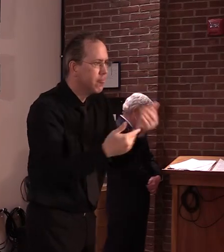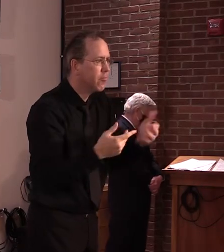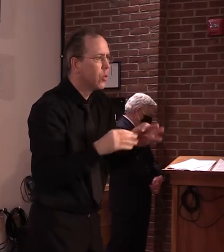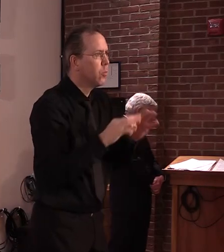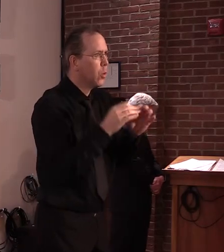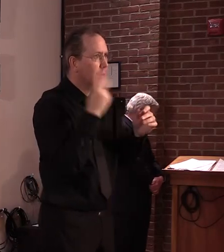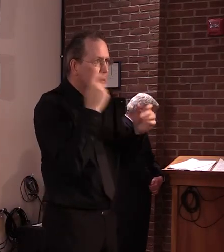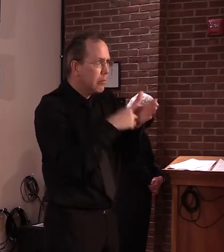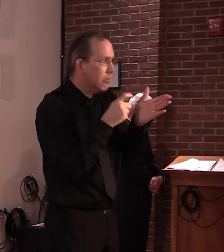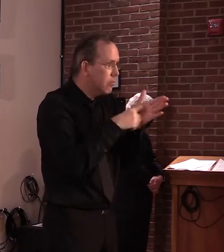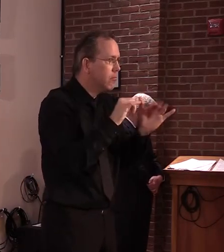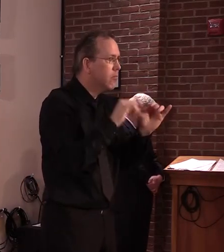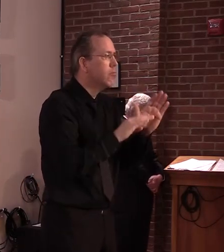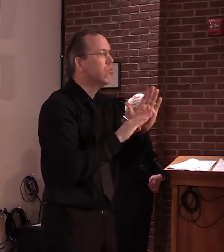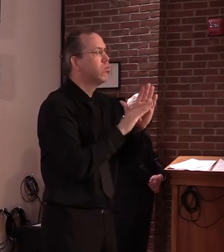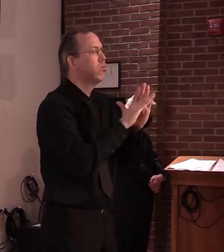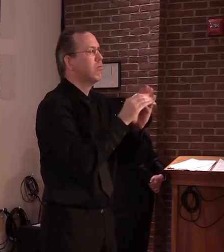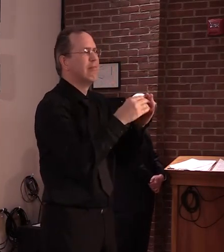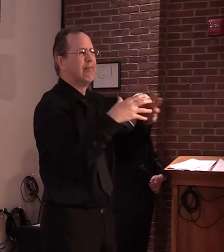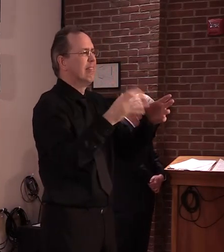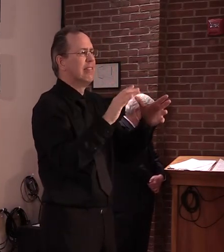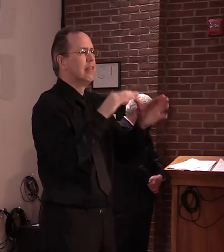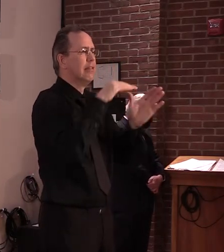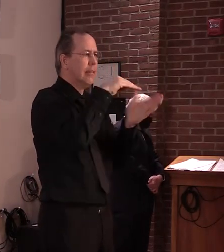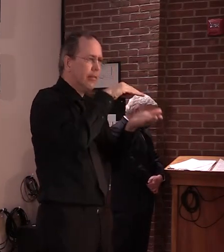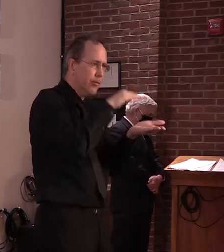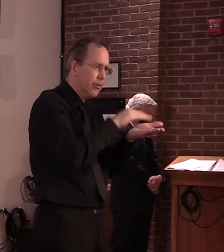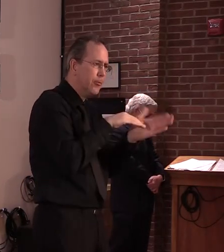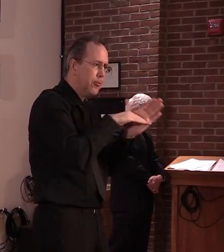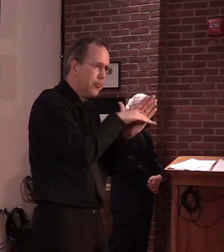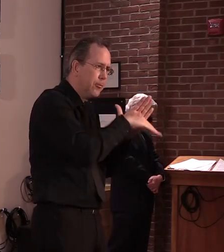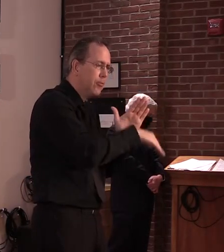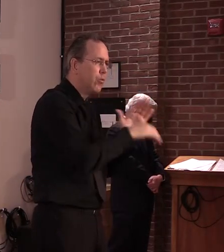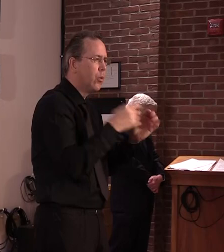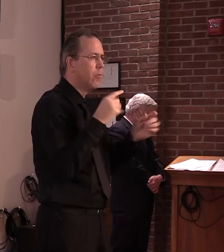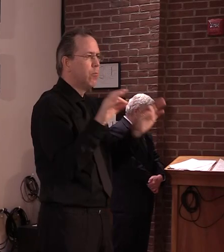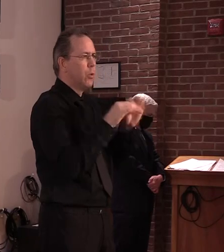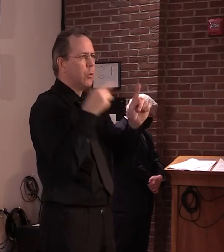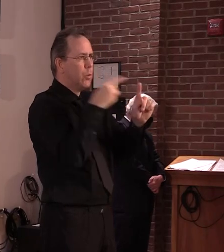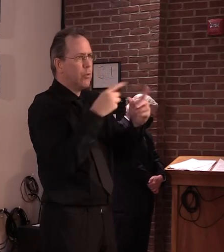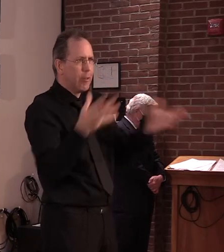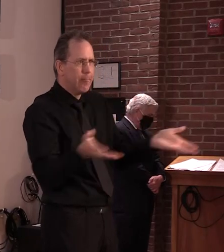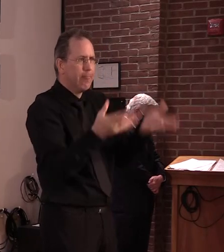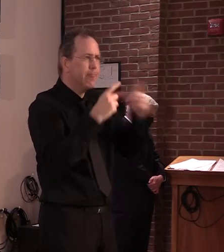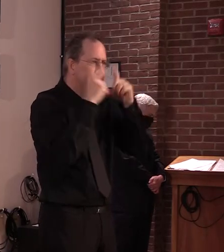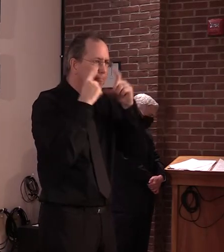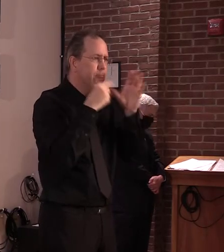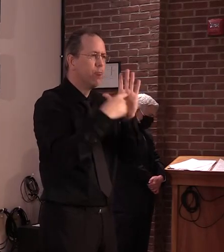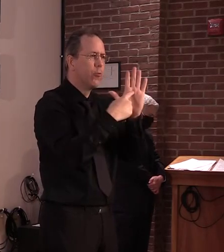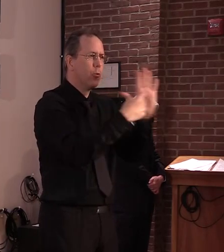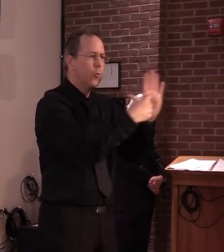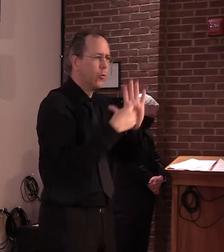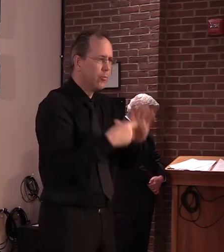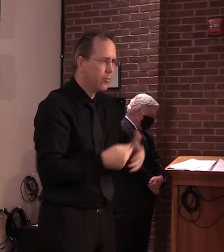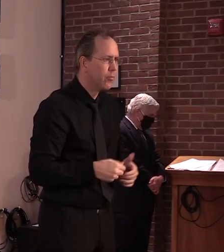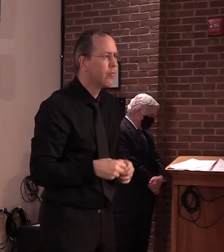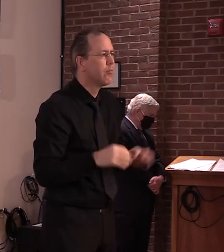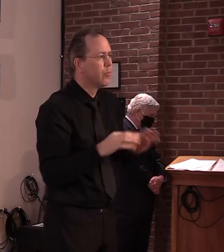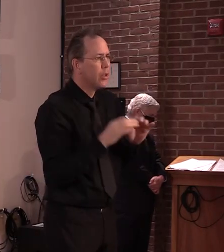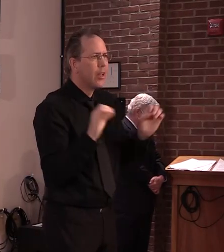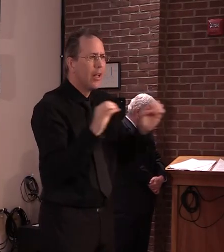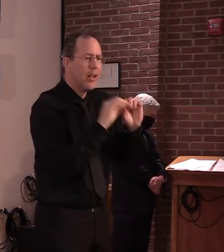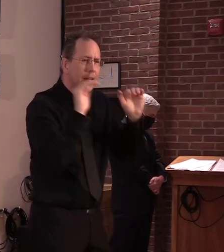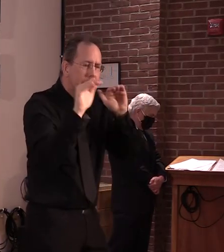support this in the future, we might have to change. But at this point in time, I think education and guidance is the best